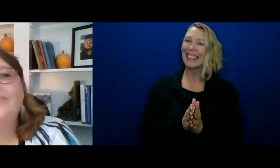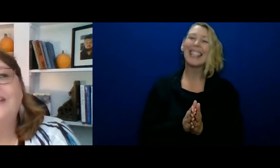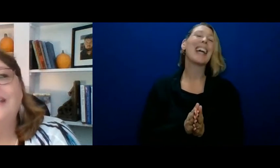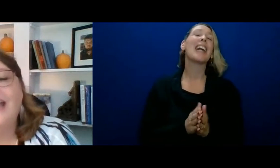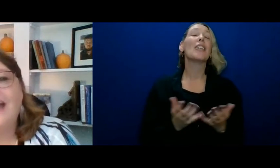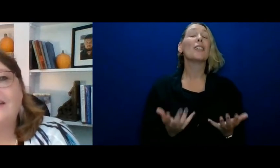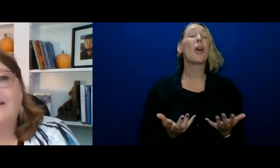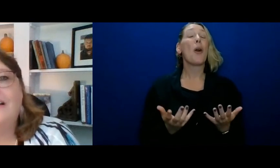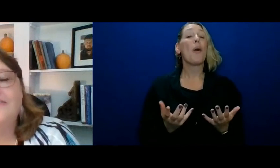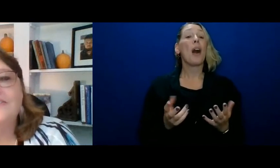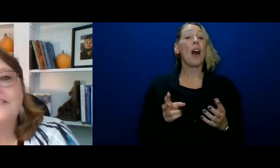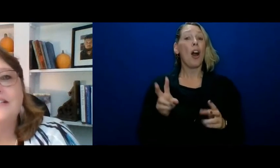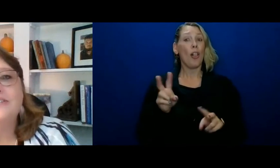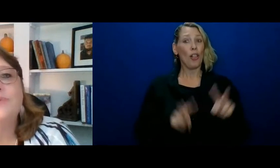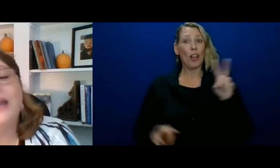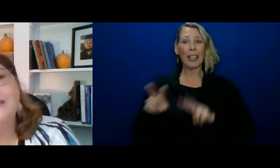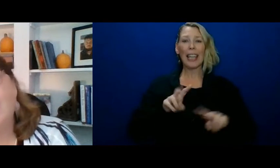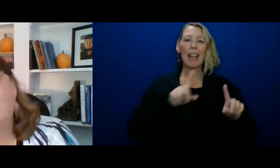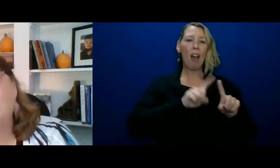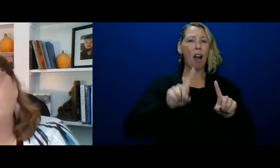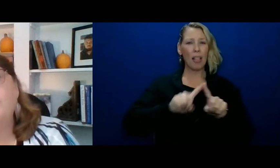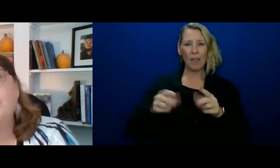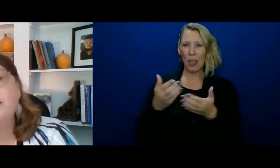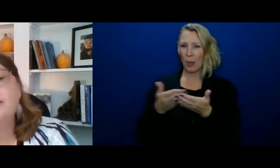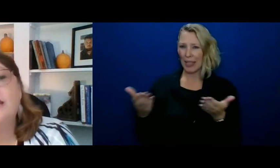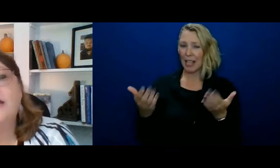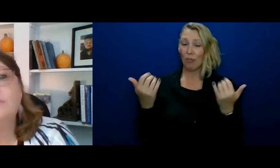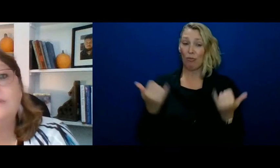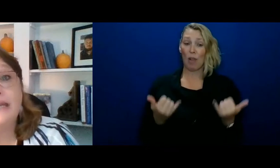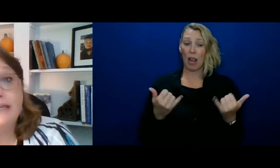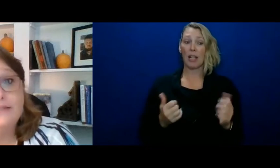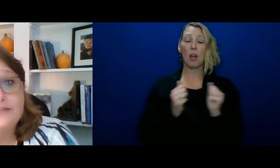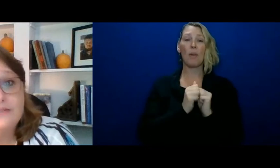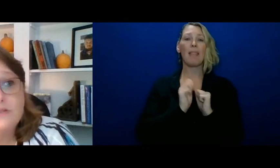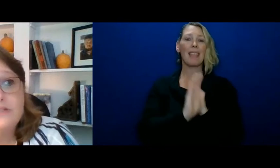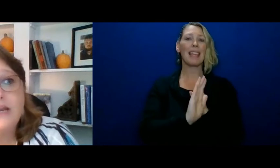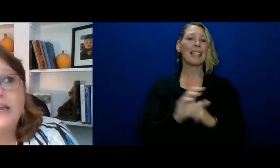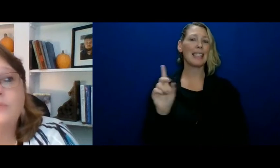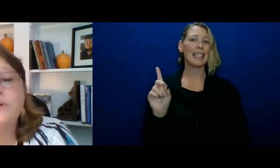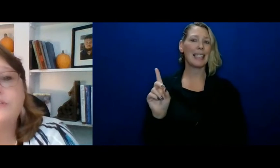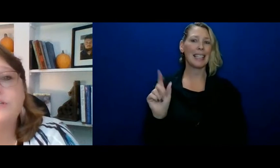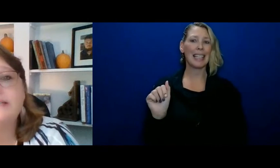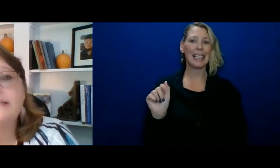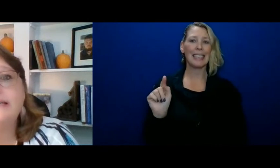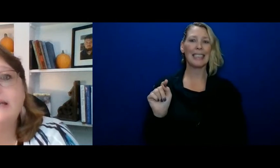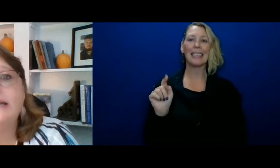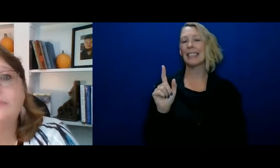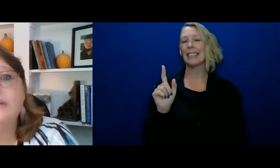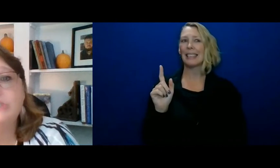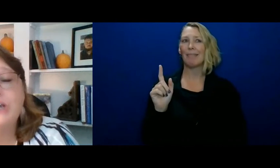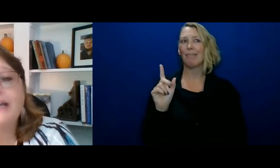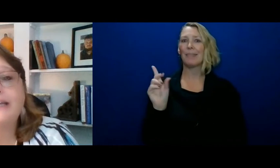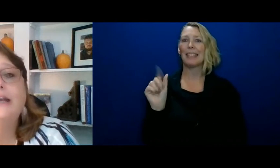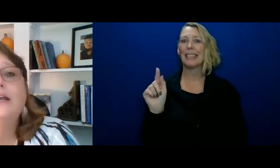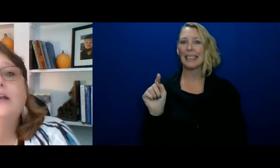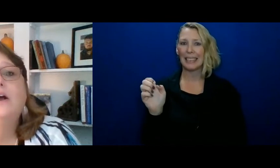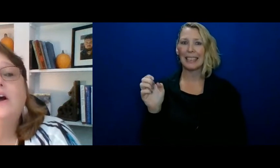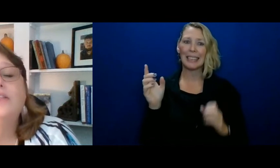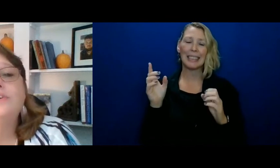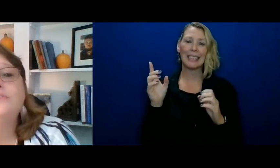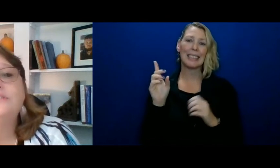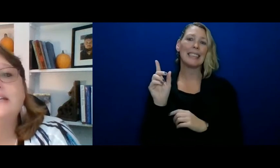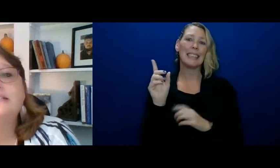So, looking at all of those things. Right now, with his date day with Jesse and Jackie